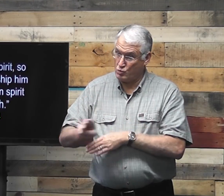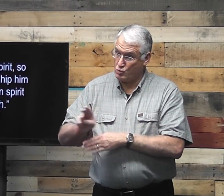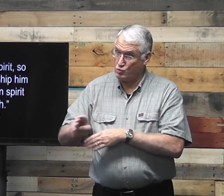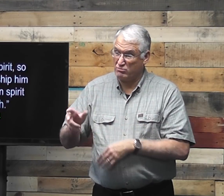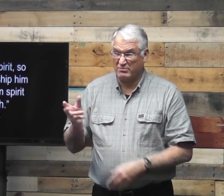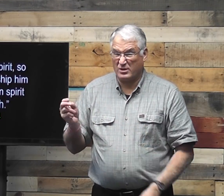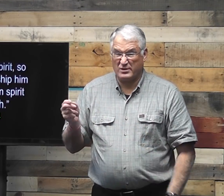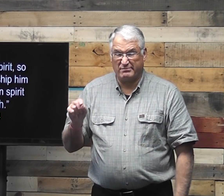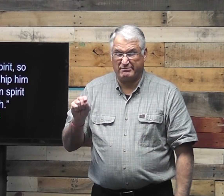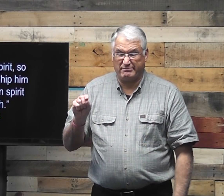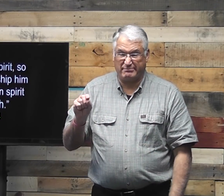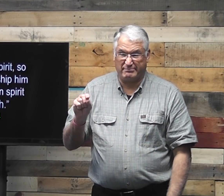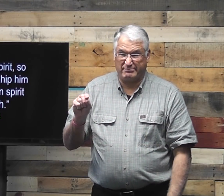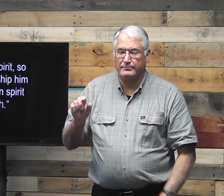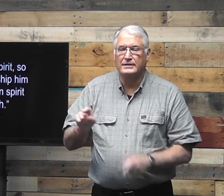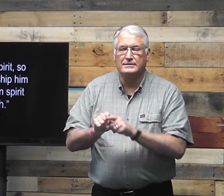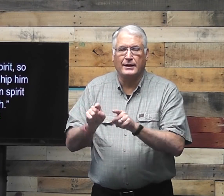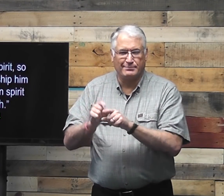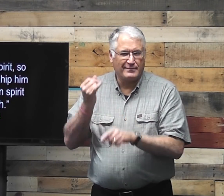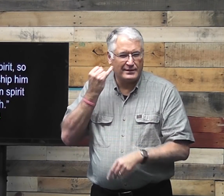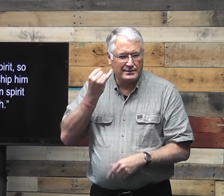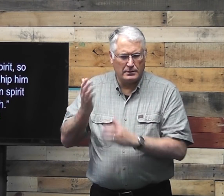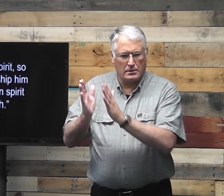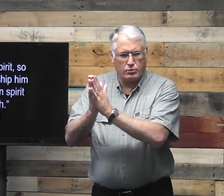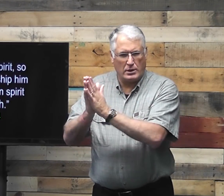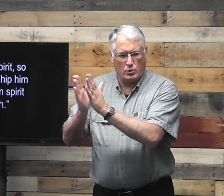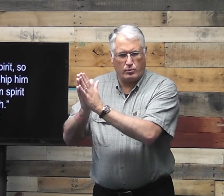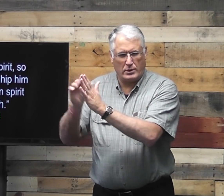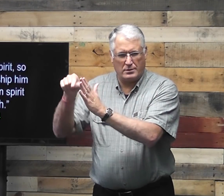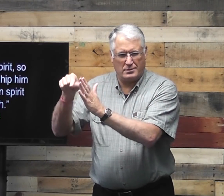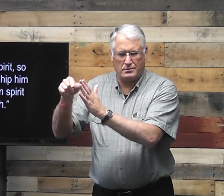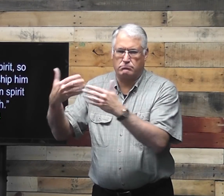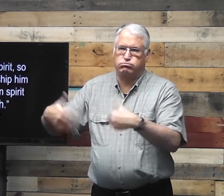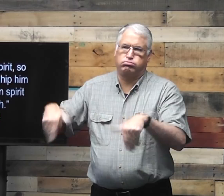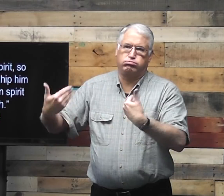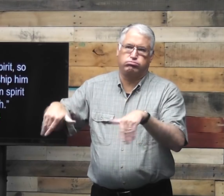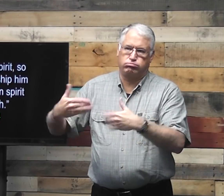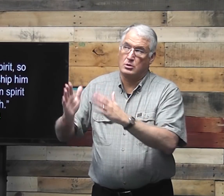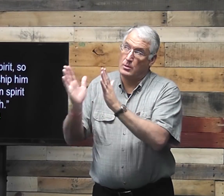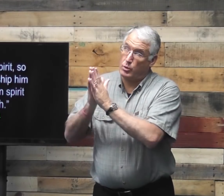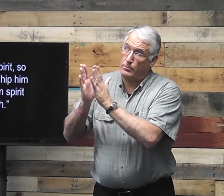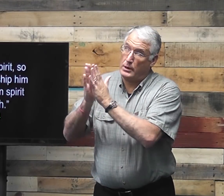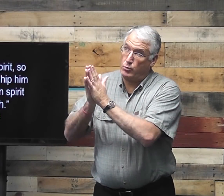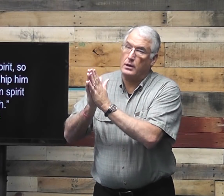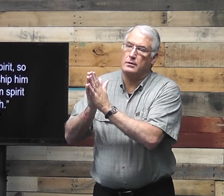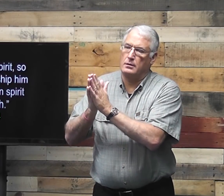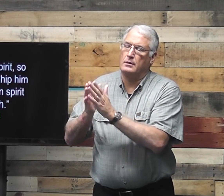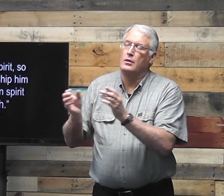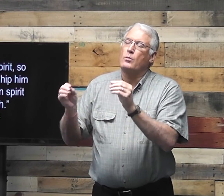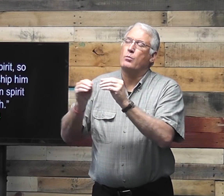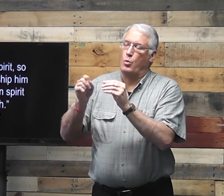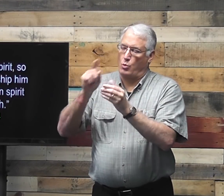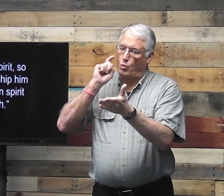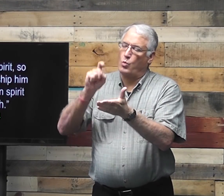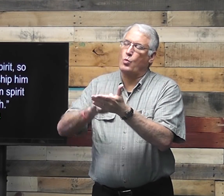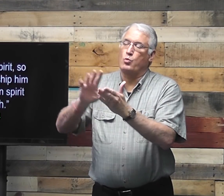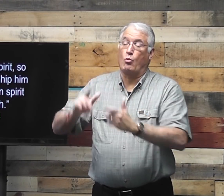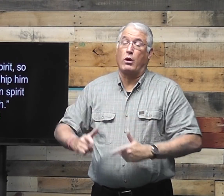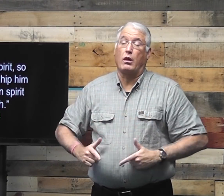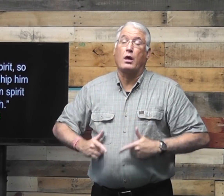You know? If you used it just a little, you know, it's just like prayer. You know, the more we pray, the more